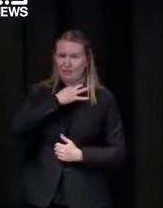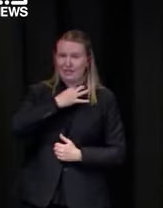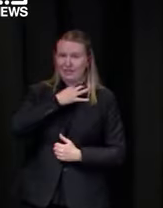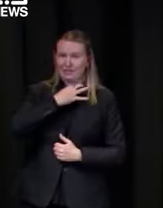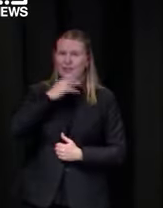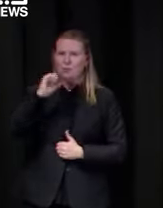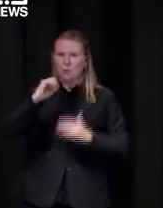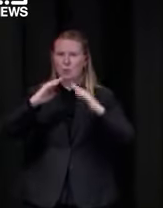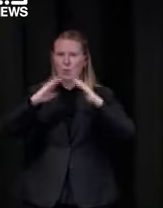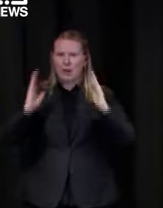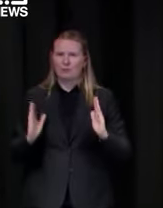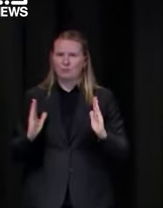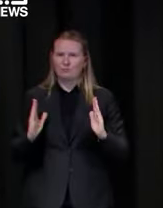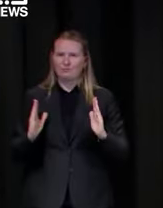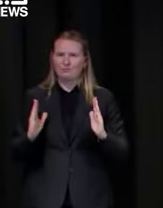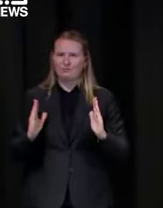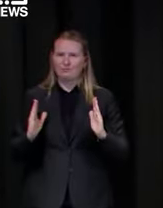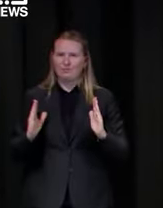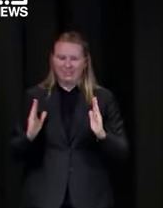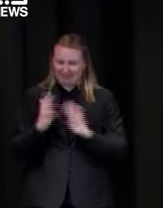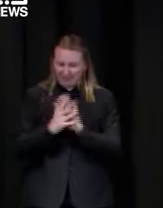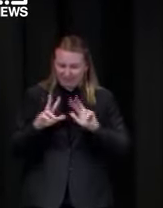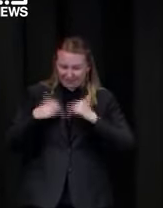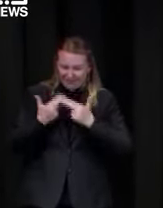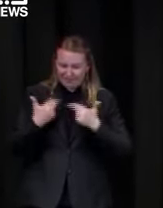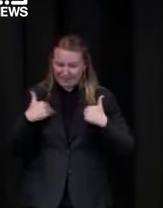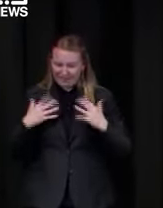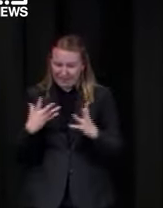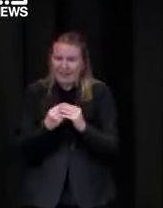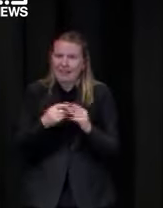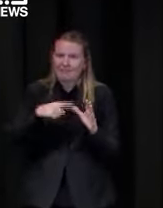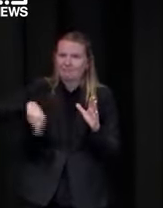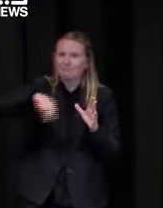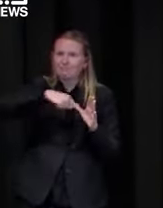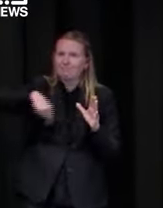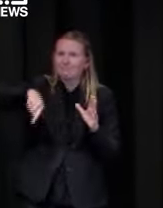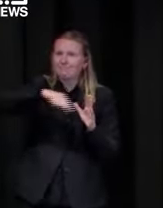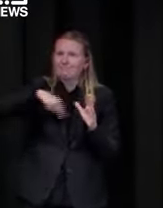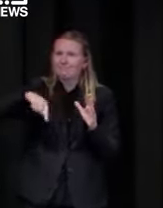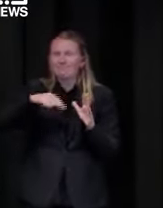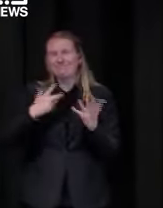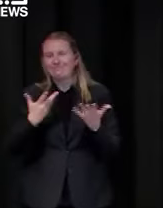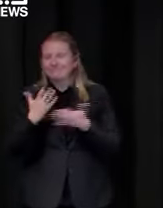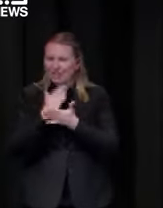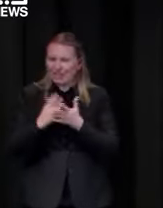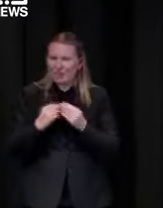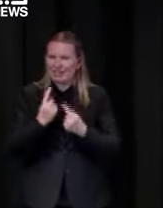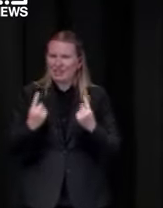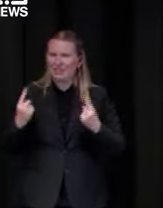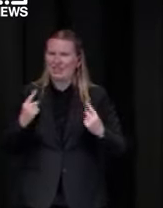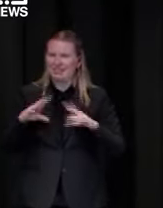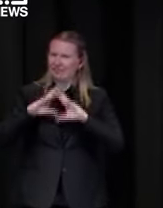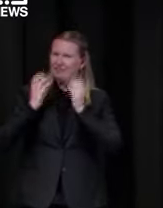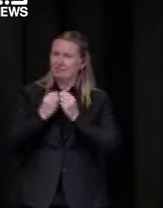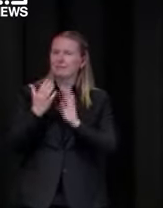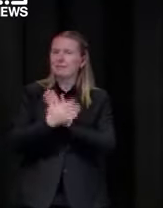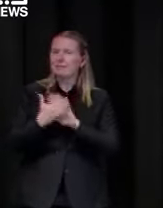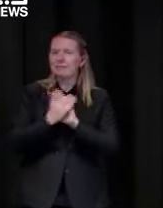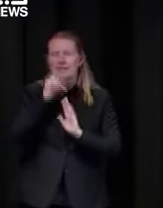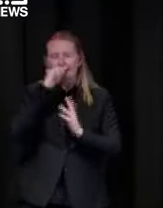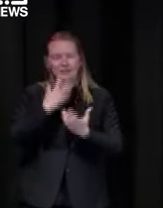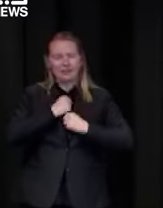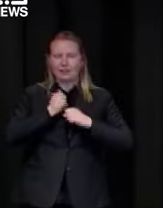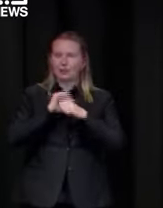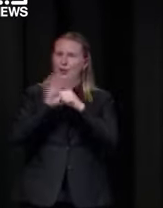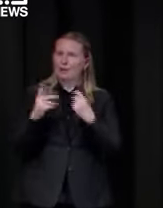home in terms of transmission within the home it is certainly going to other people's households that's what we're seeing the vast majority of people picking up covid